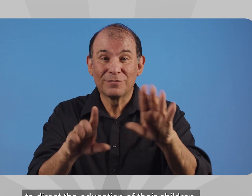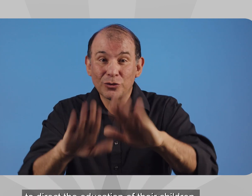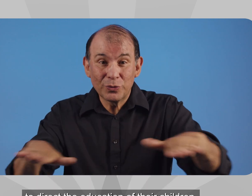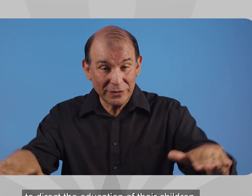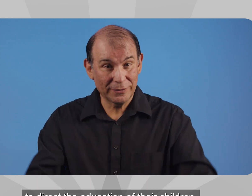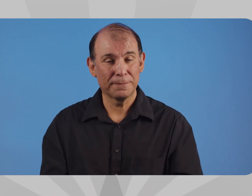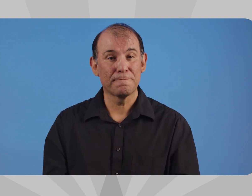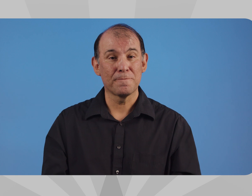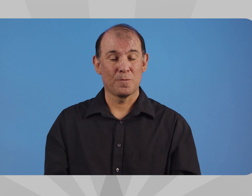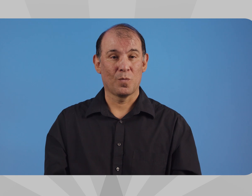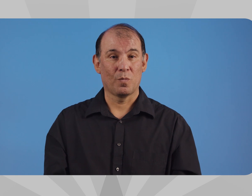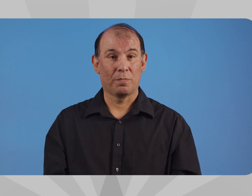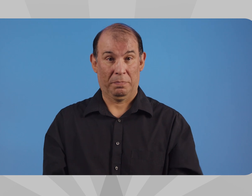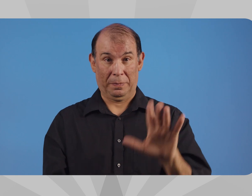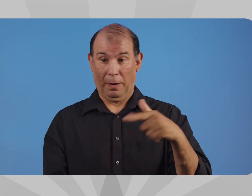of their children.